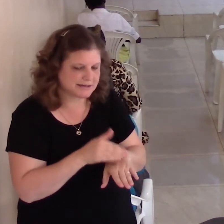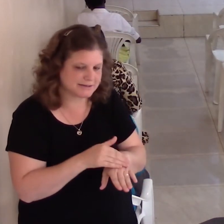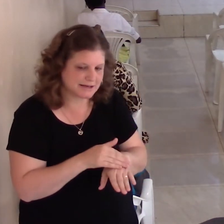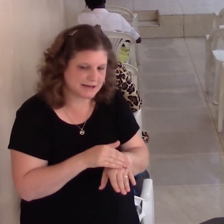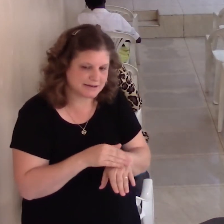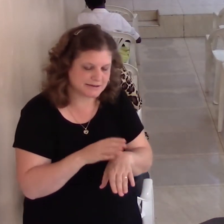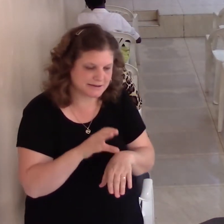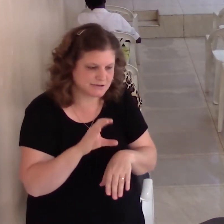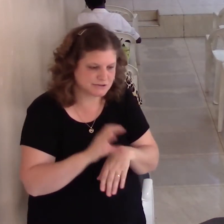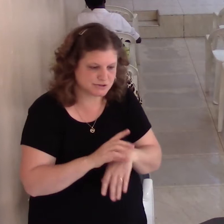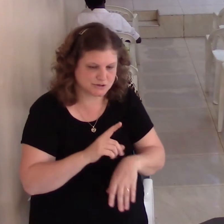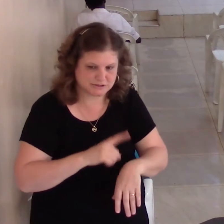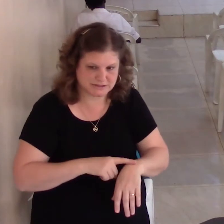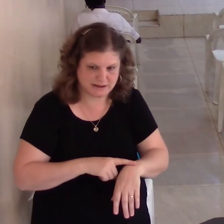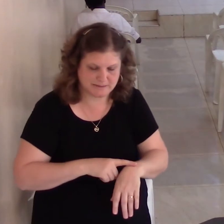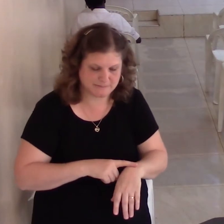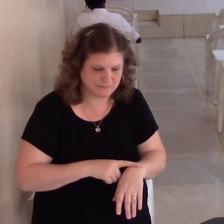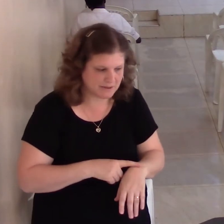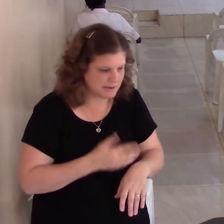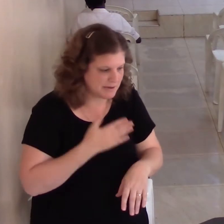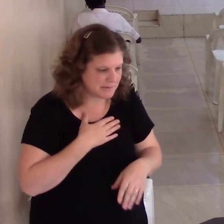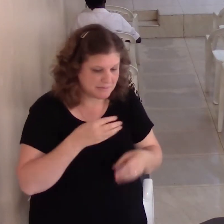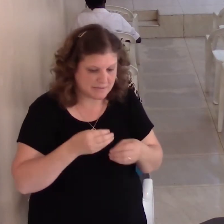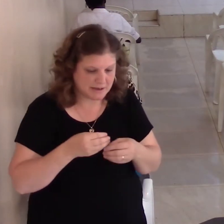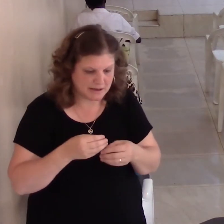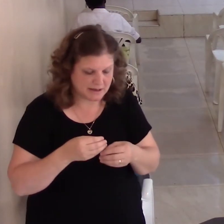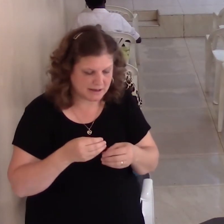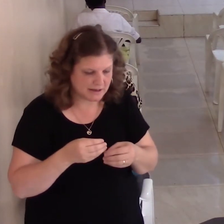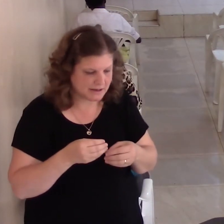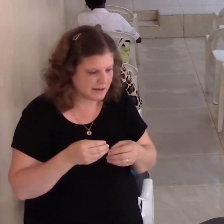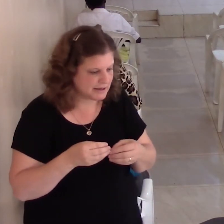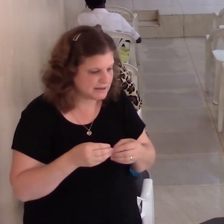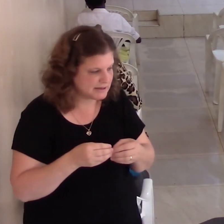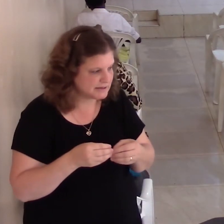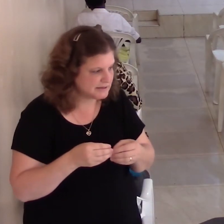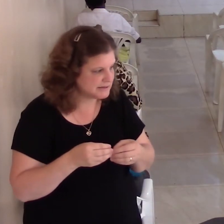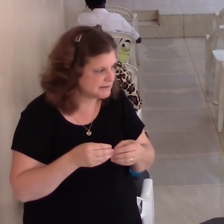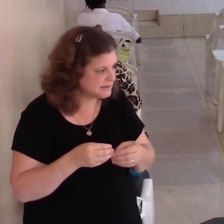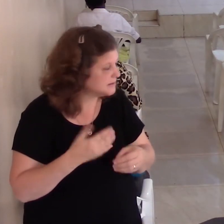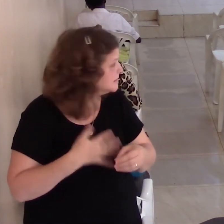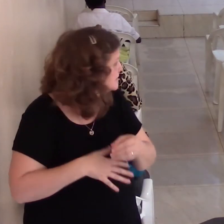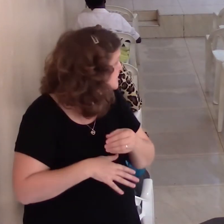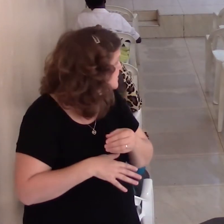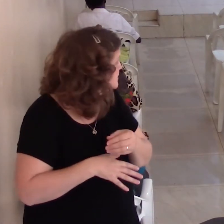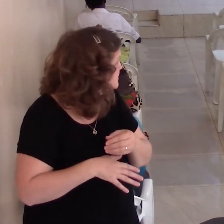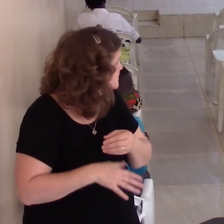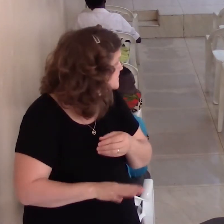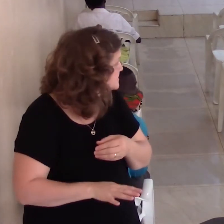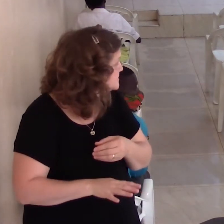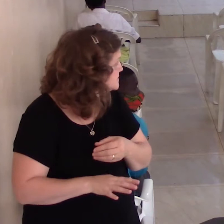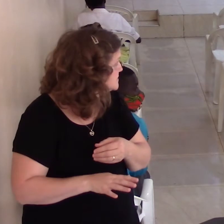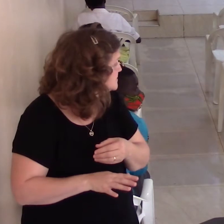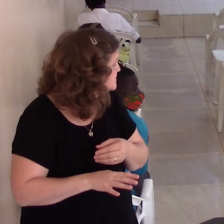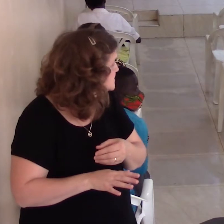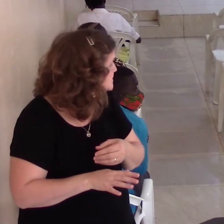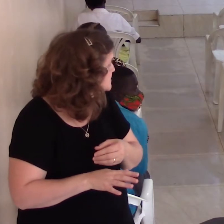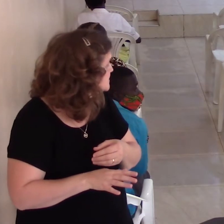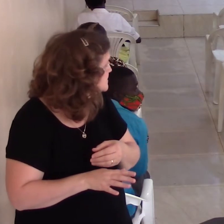was COVID as a teacher. What can I learn out of COVID? Are we going to forget